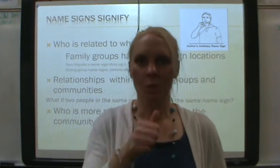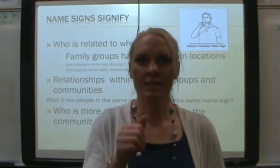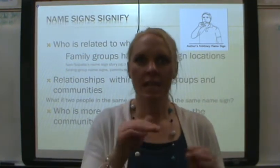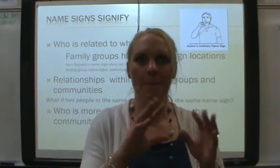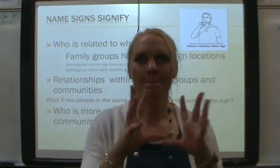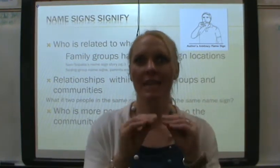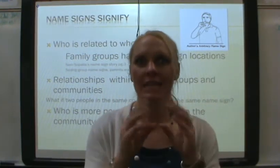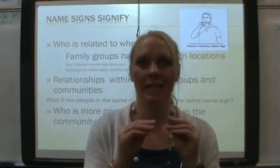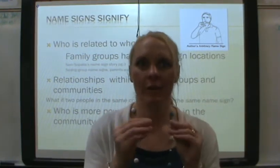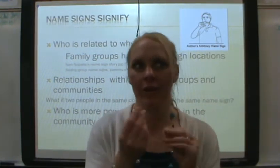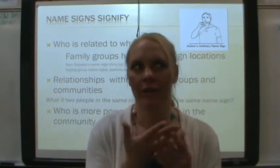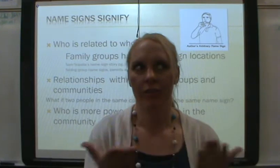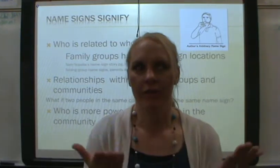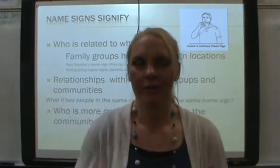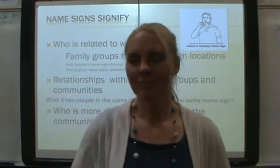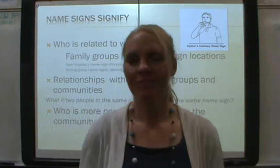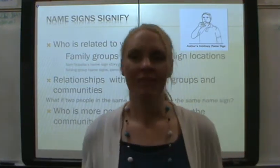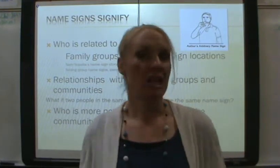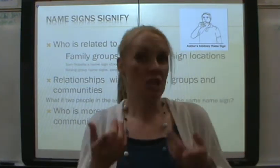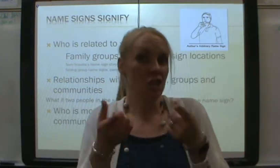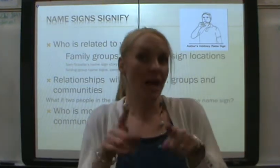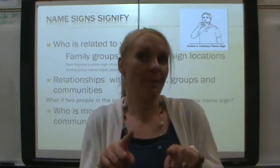wasn't a meeting or anything. It just happened.